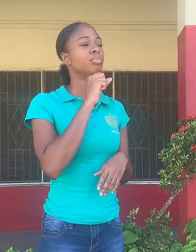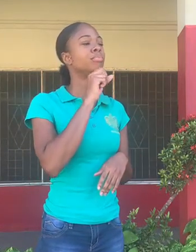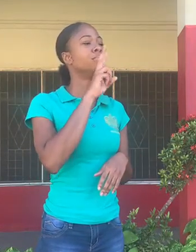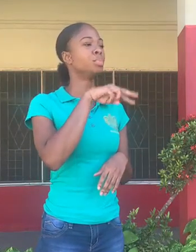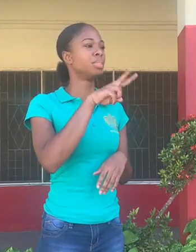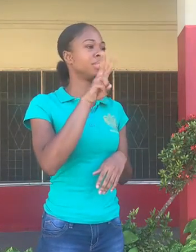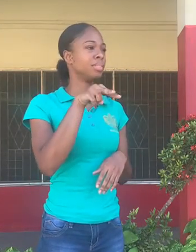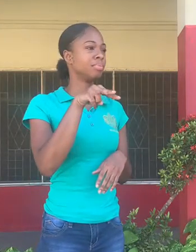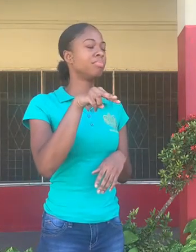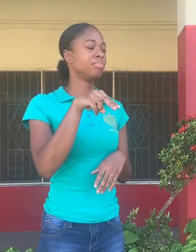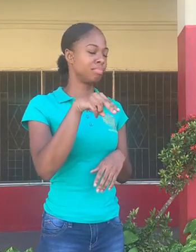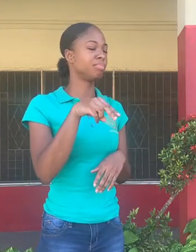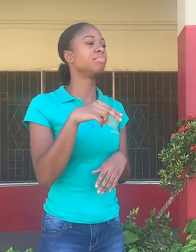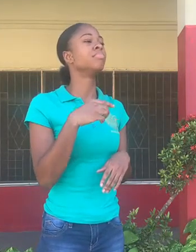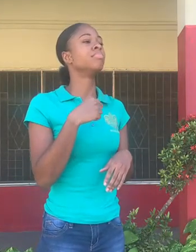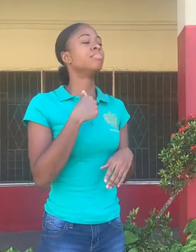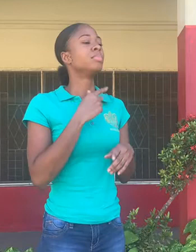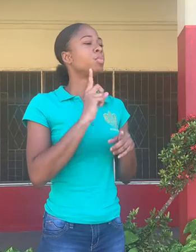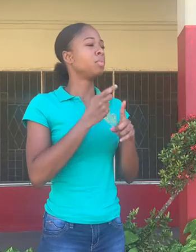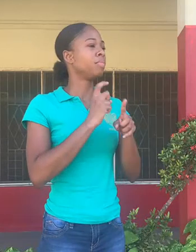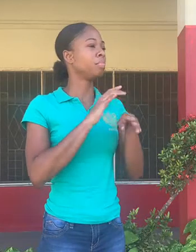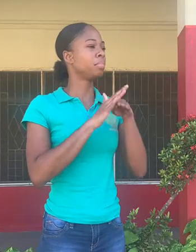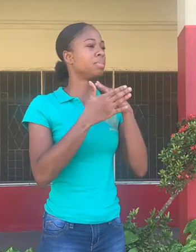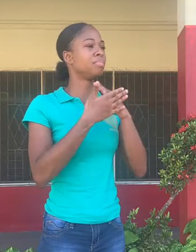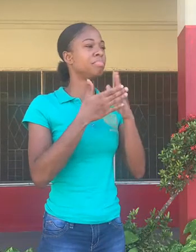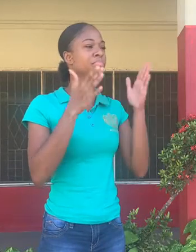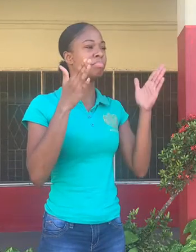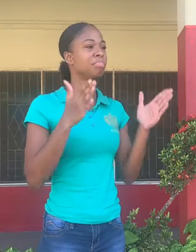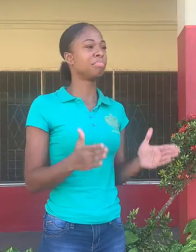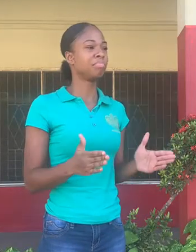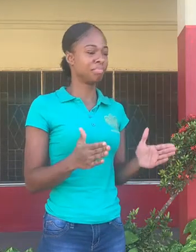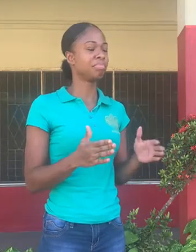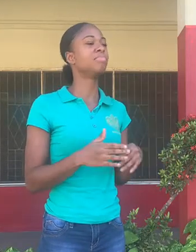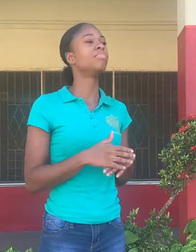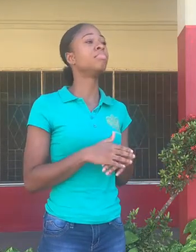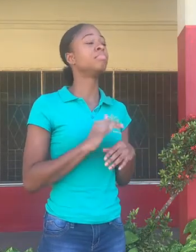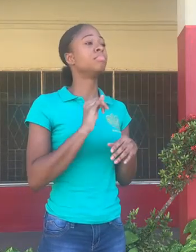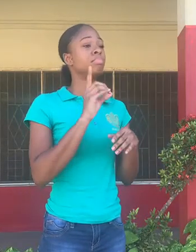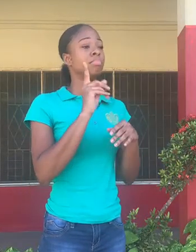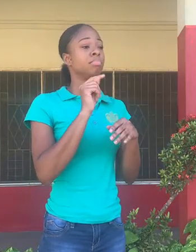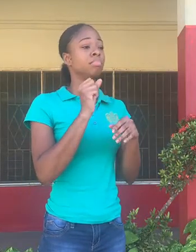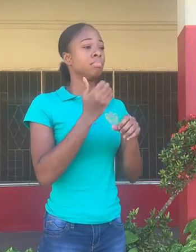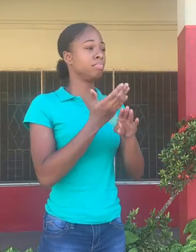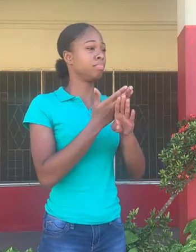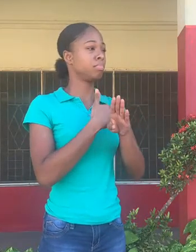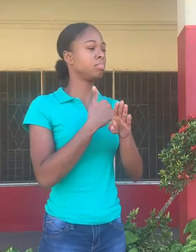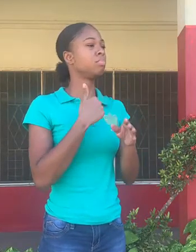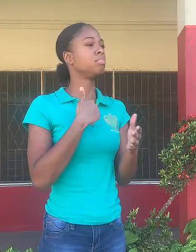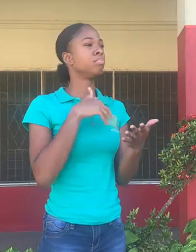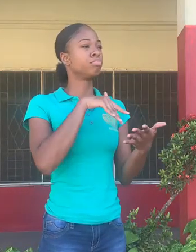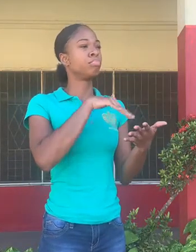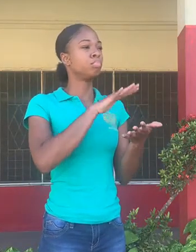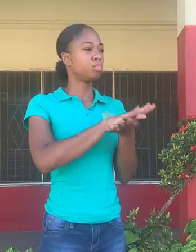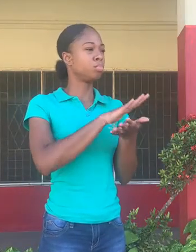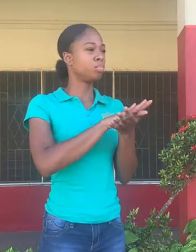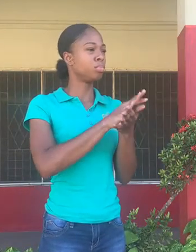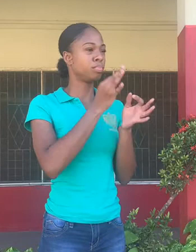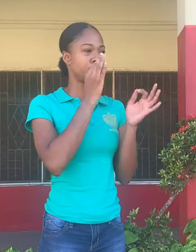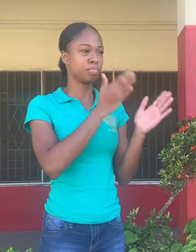and I'm 22 years old, and I am Jamaican. Before DTS,